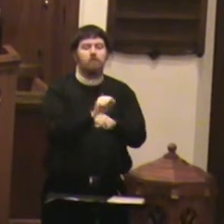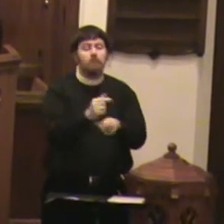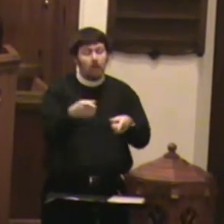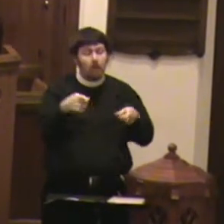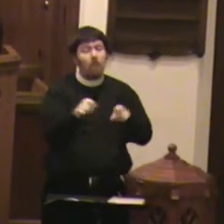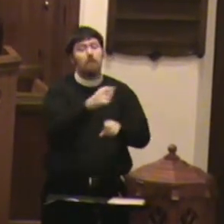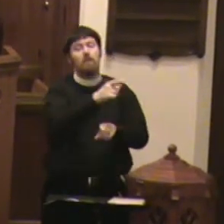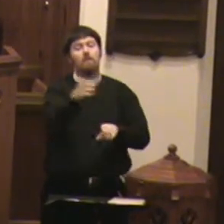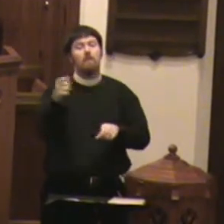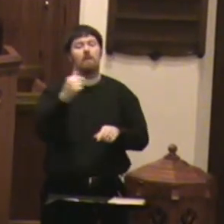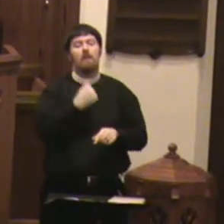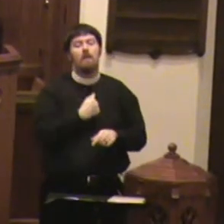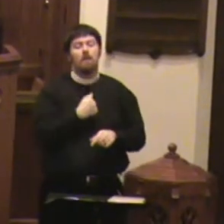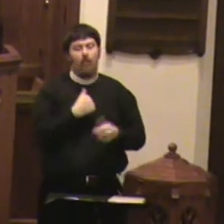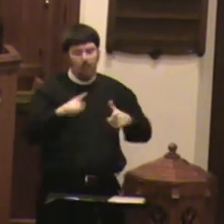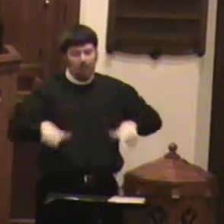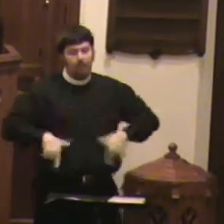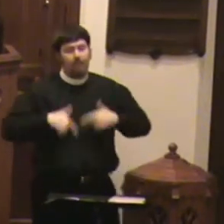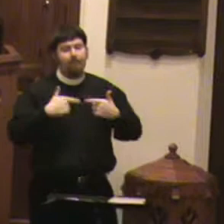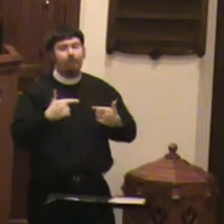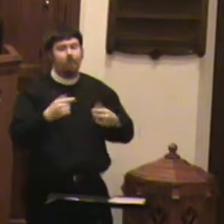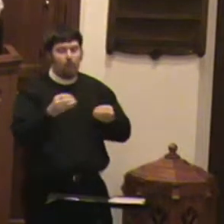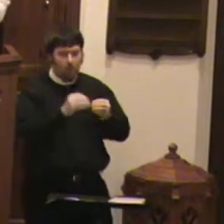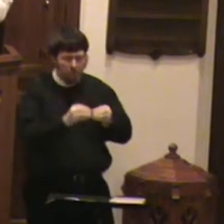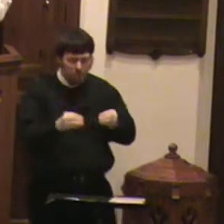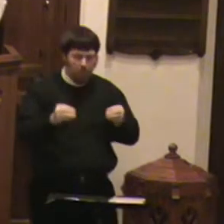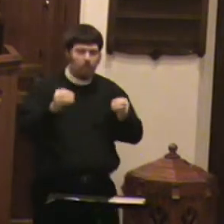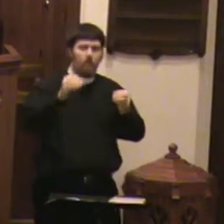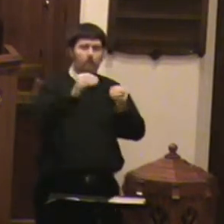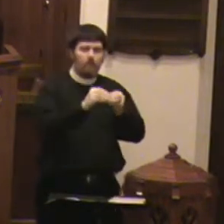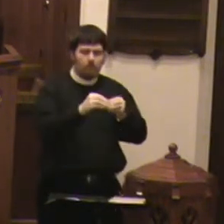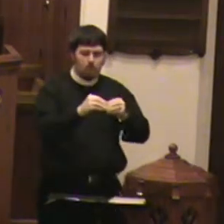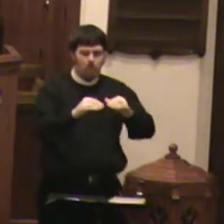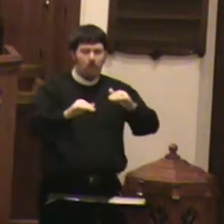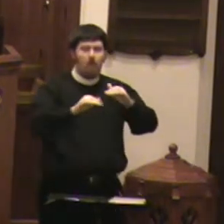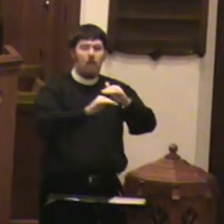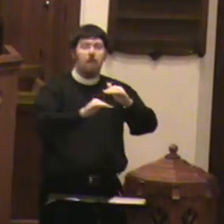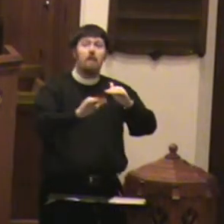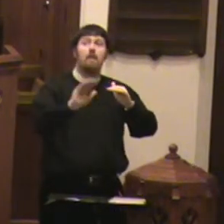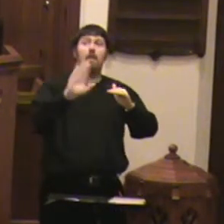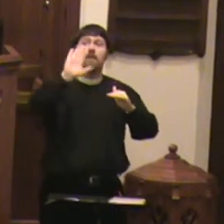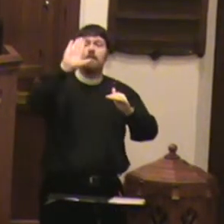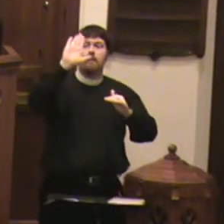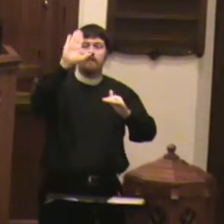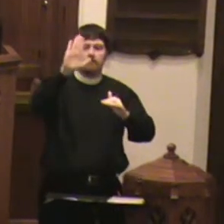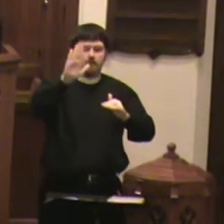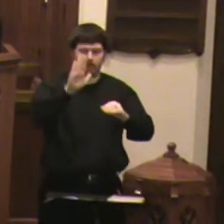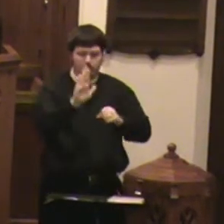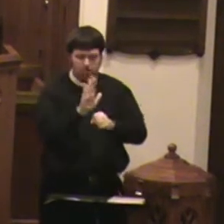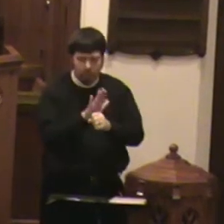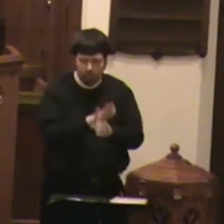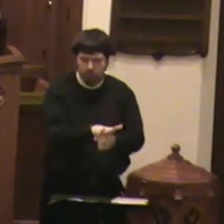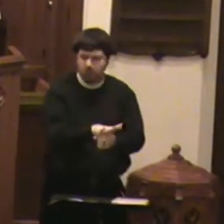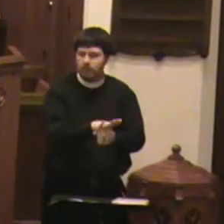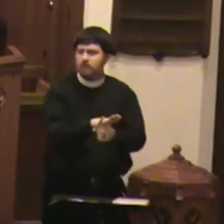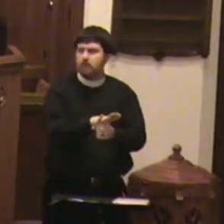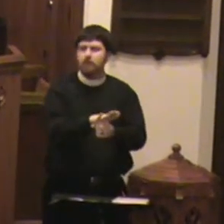I live more and more under his own. So that we produce